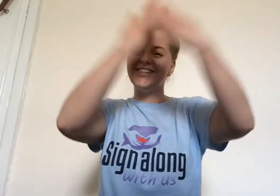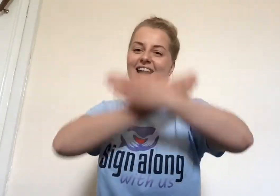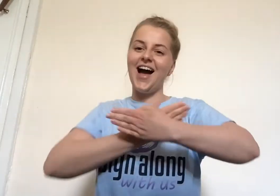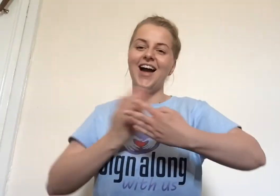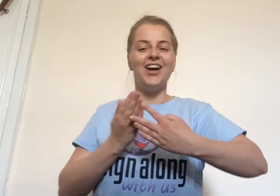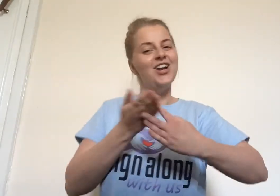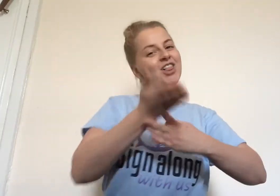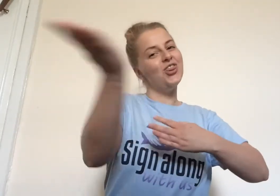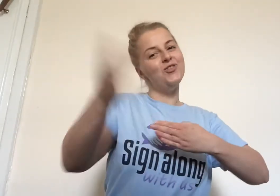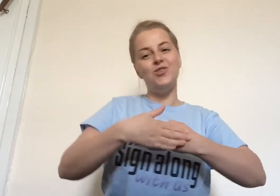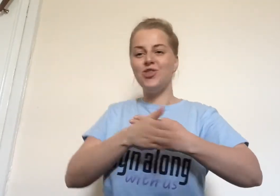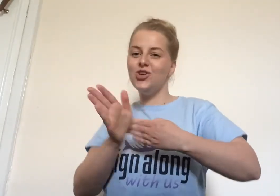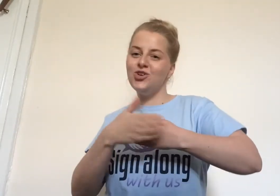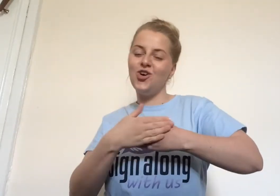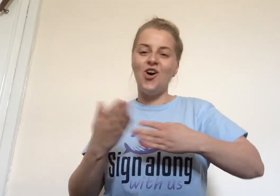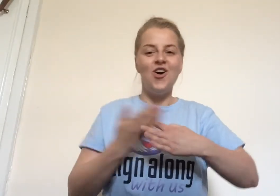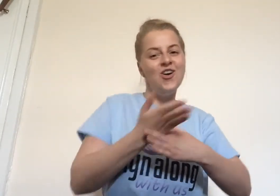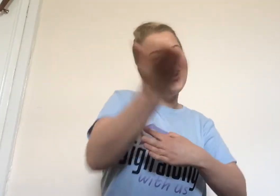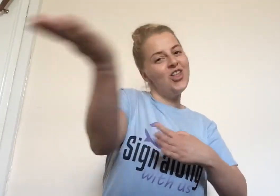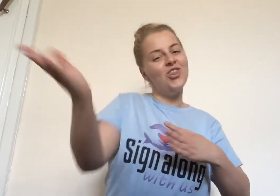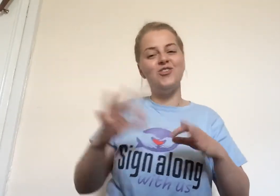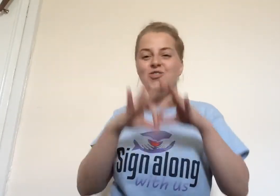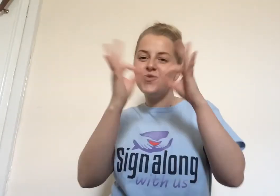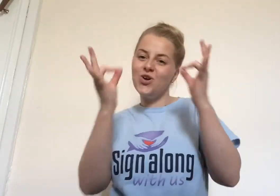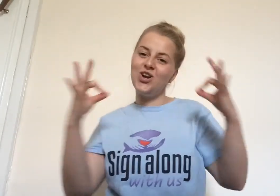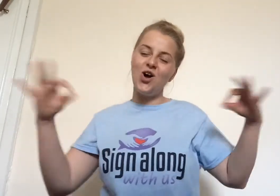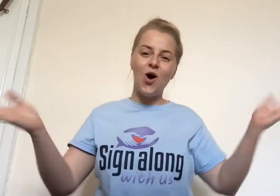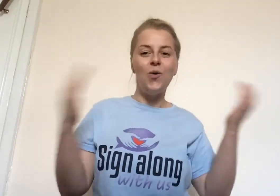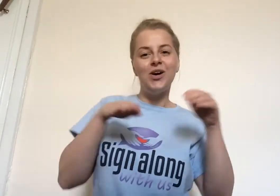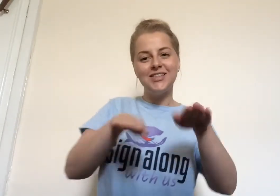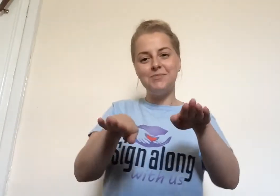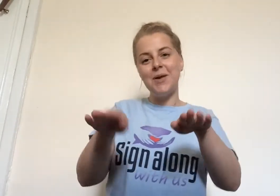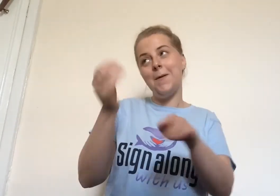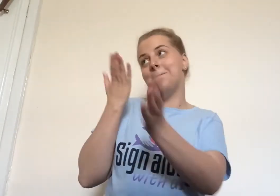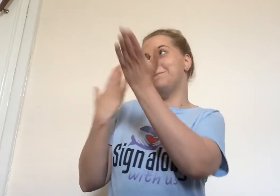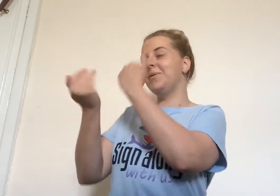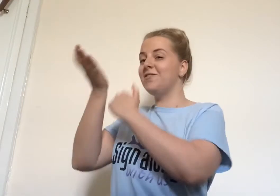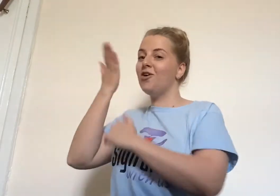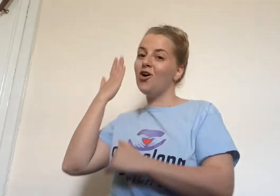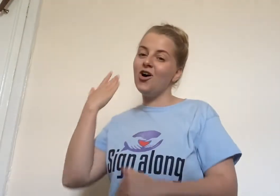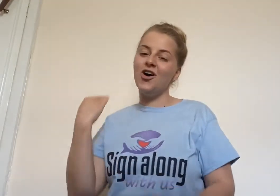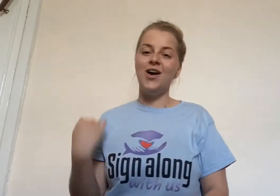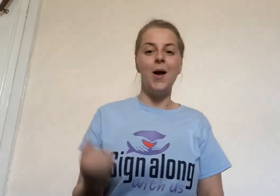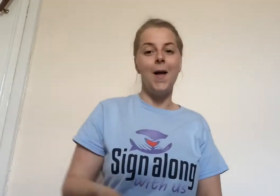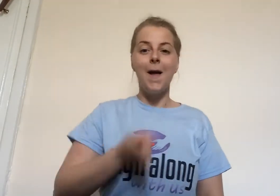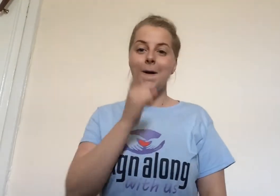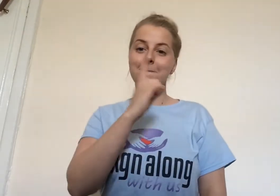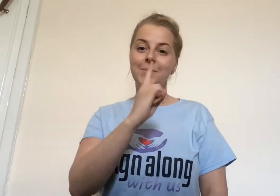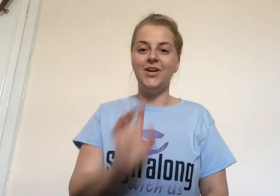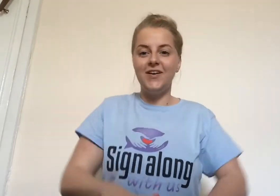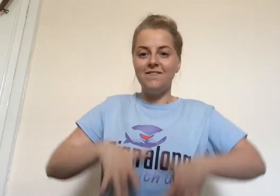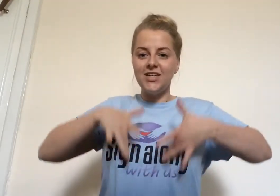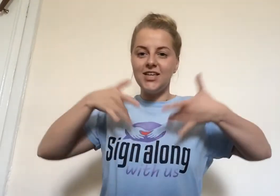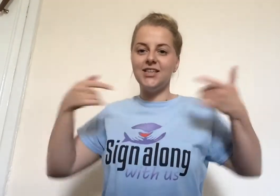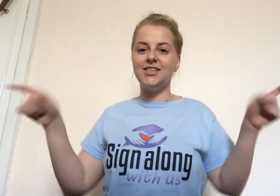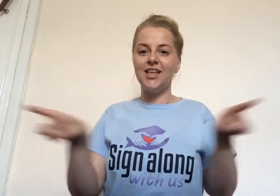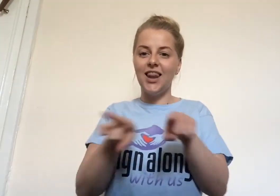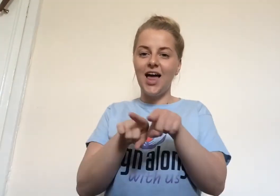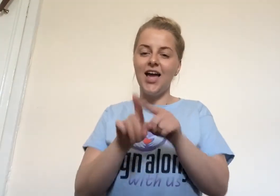dark. Through the dark. Through where no one's been before. But it feels like